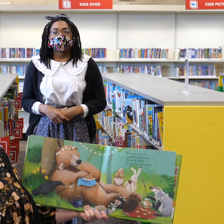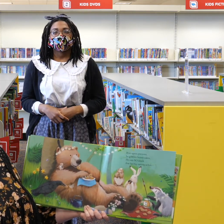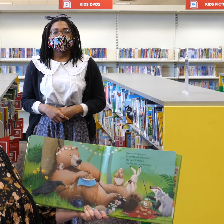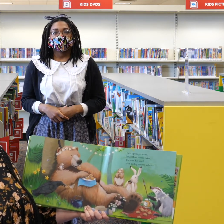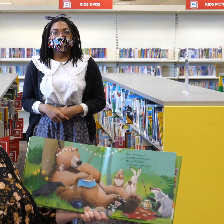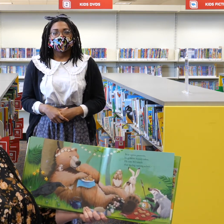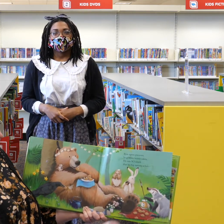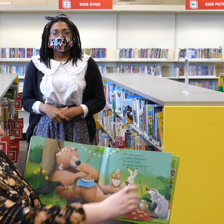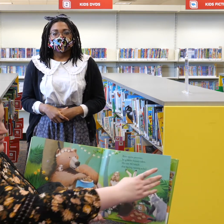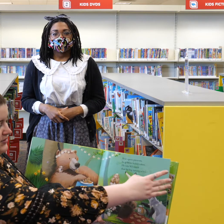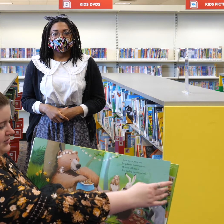aches.